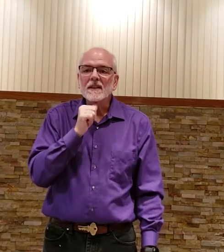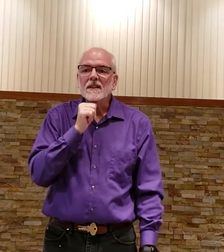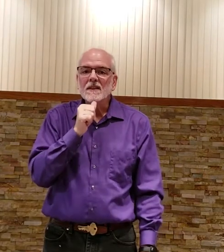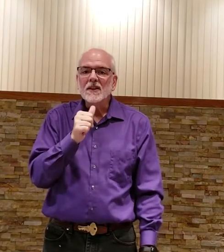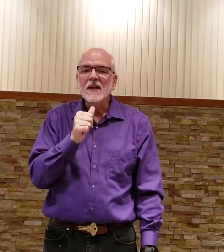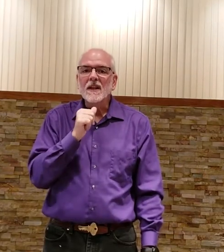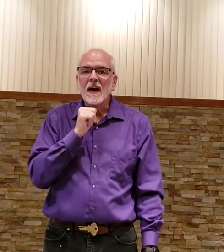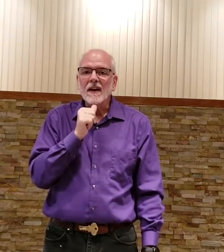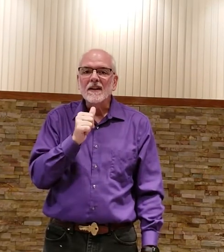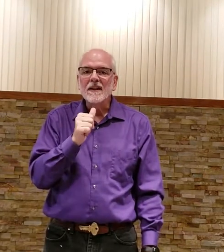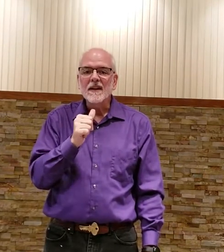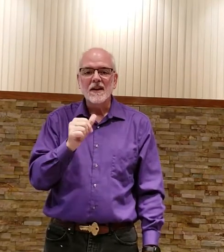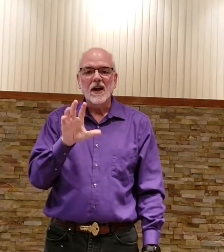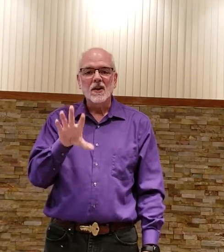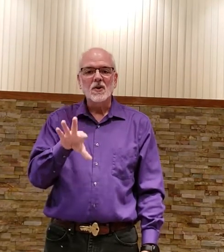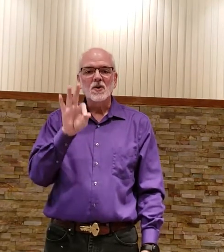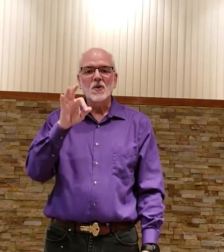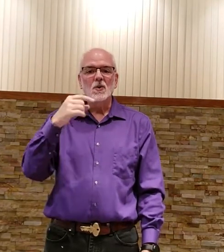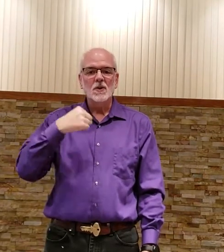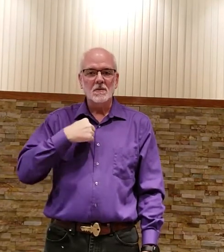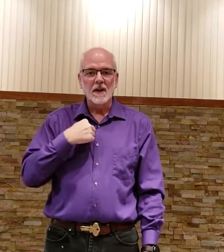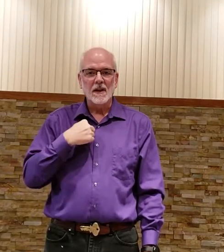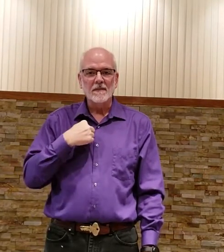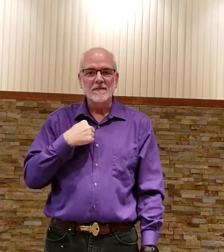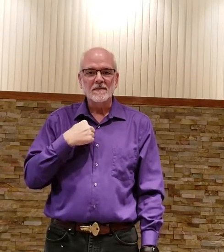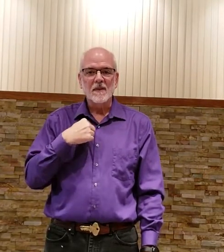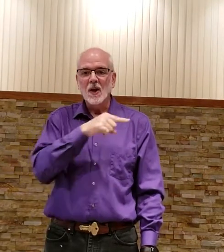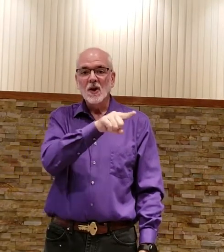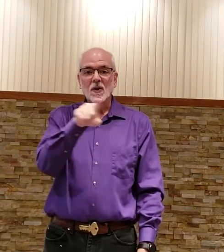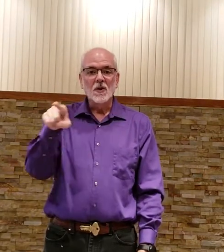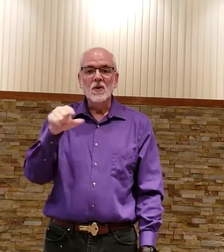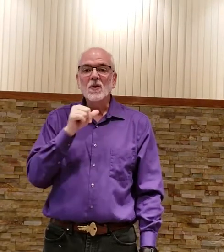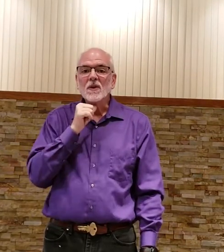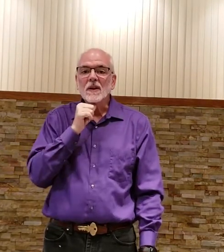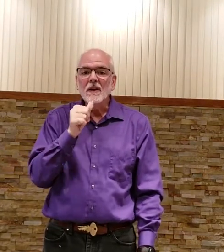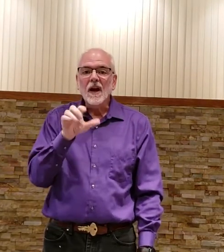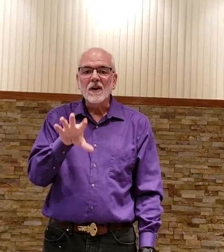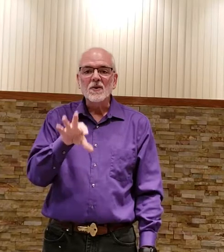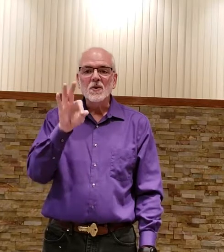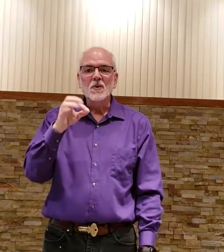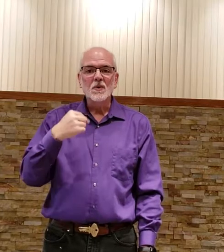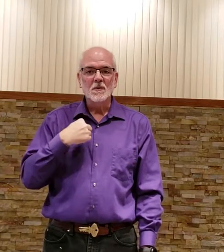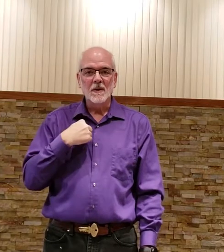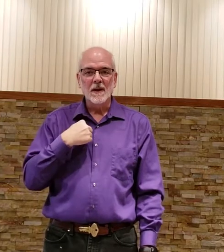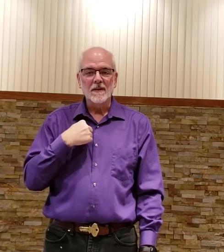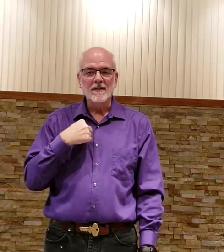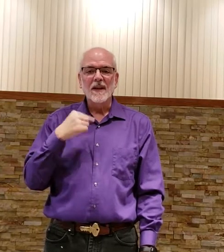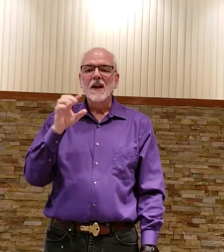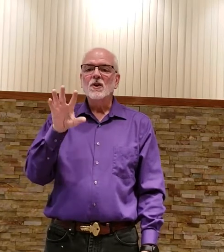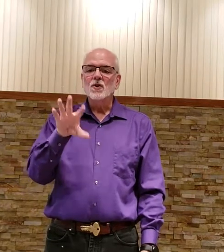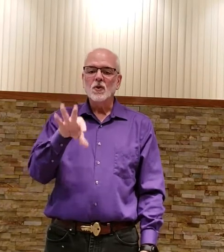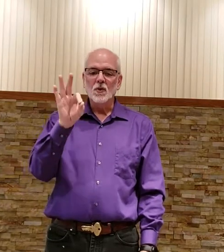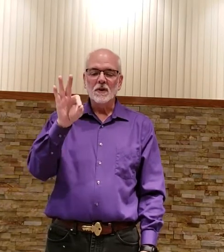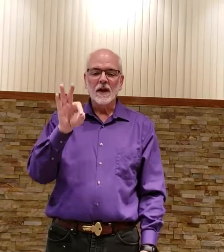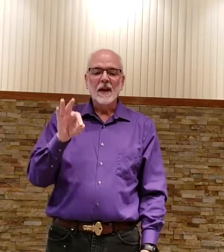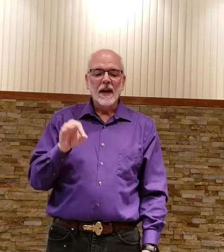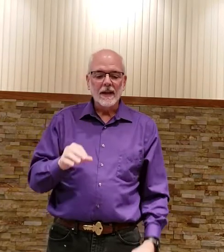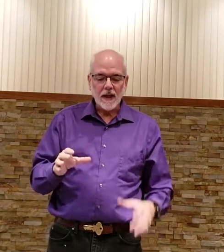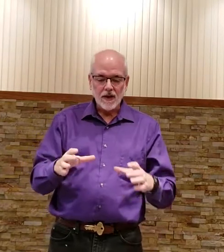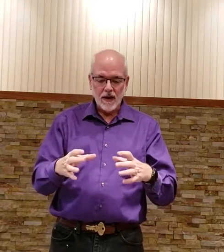is did not did not choose me you did not choose me choose it's like you